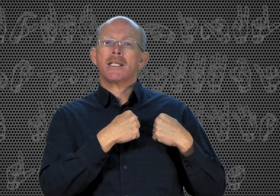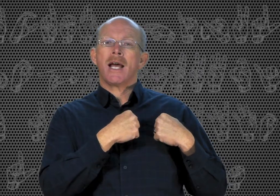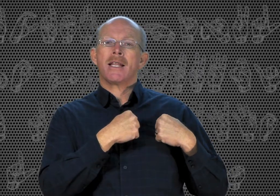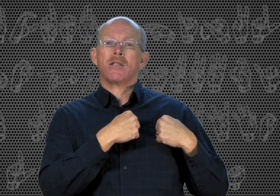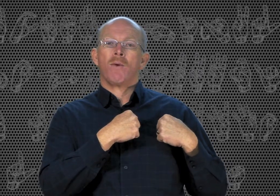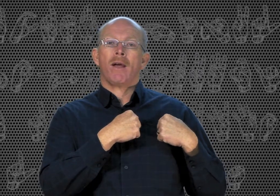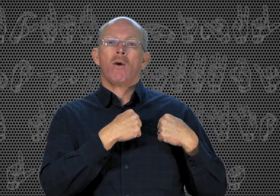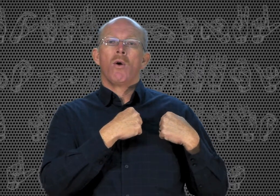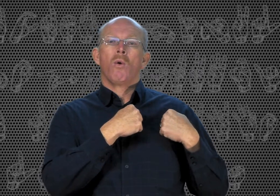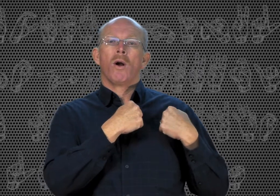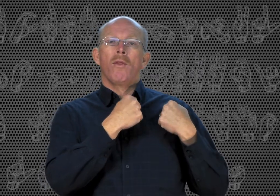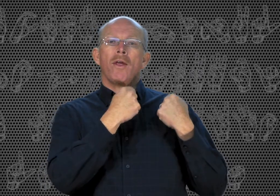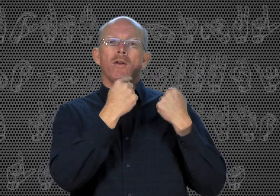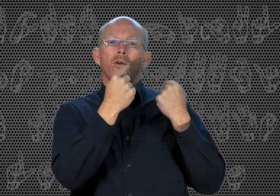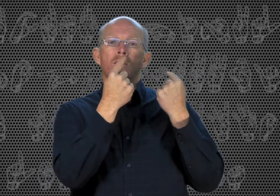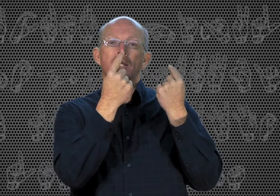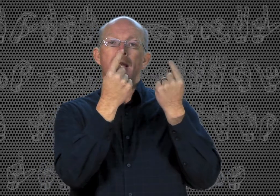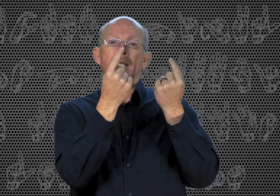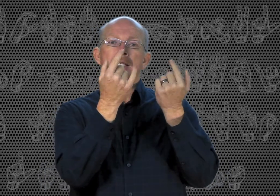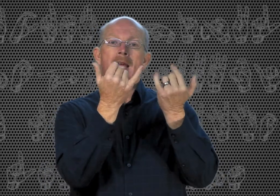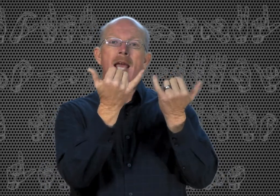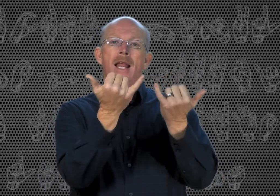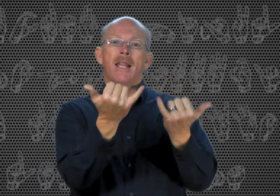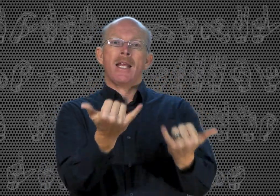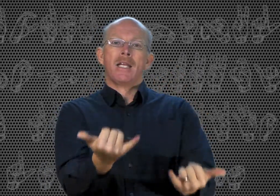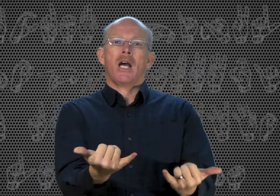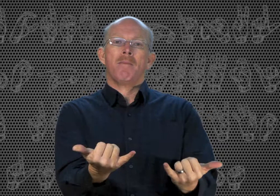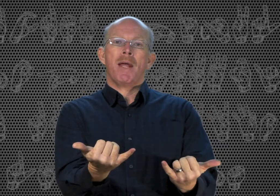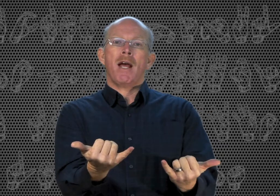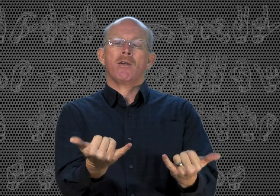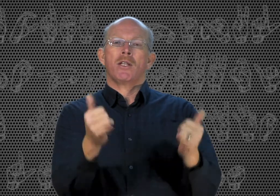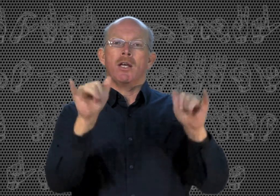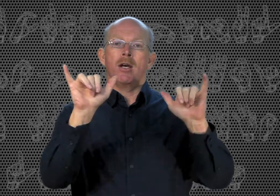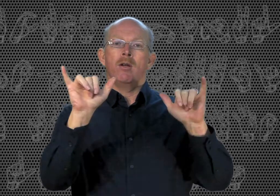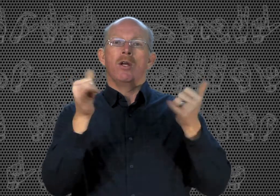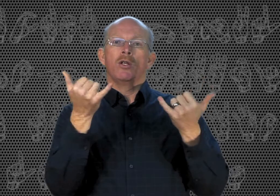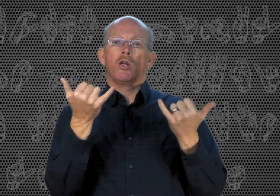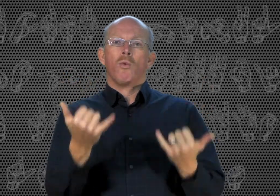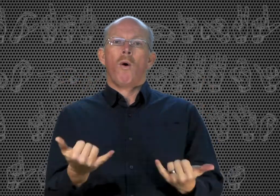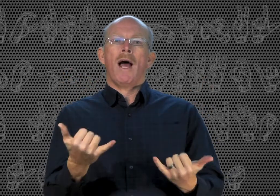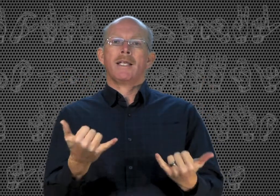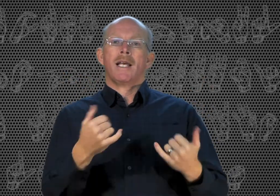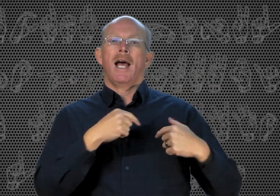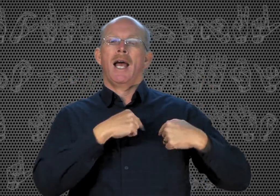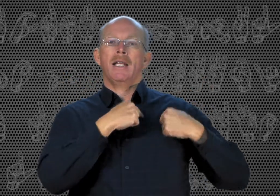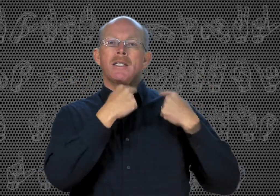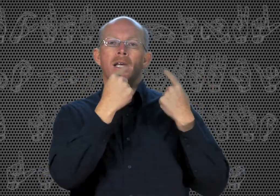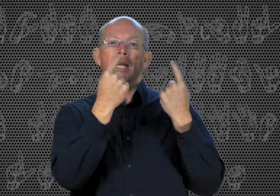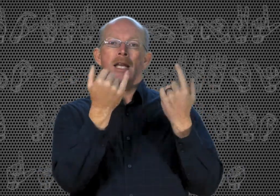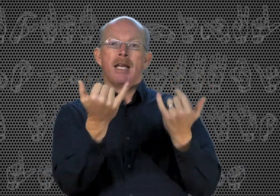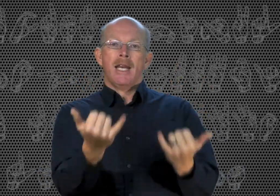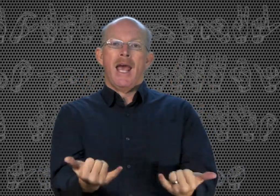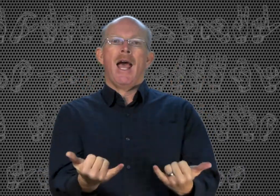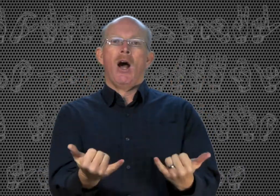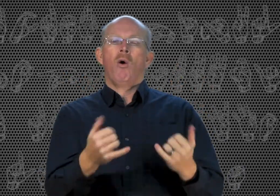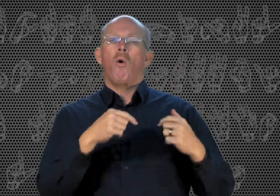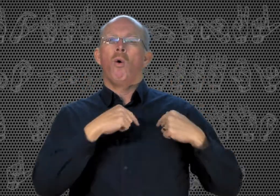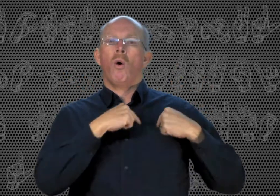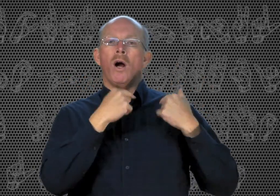signed this way, where they'll do since and then come down to the, to the Y signs, now or